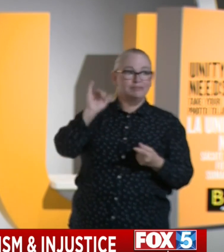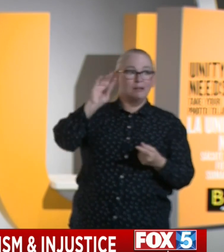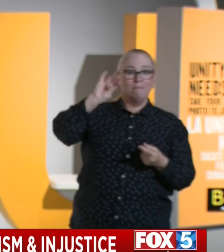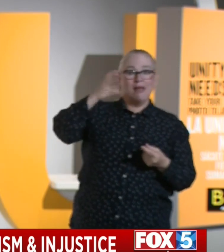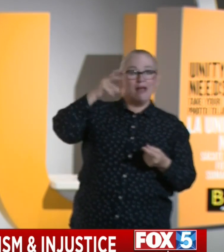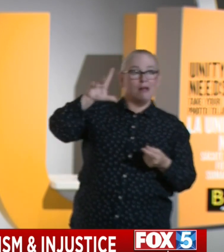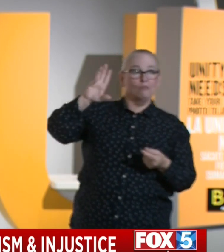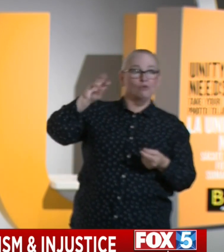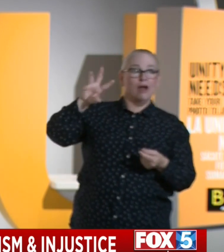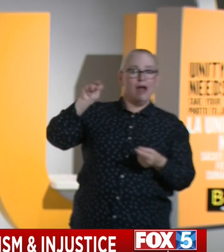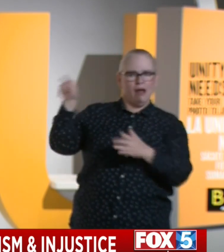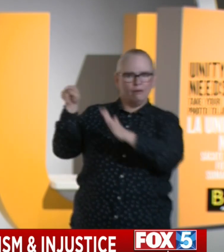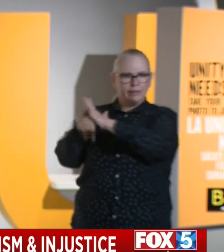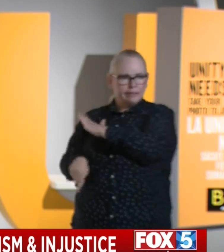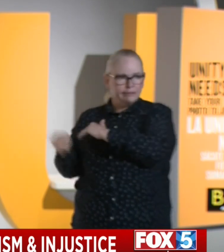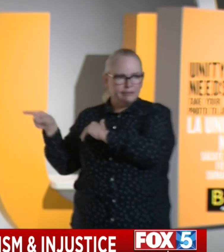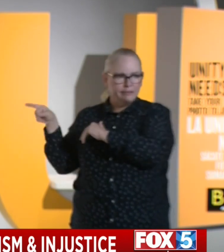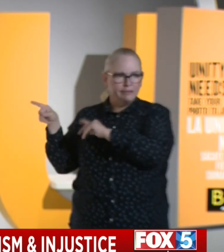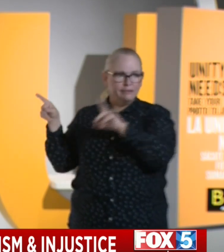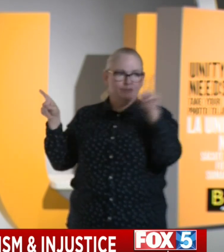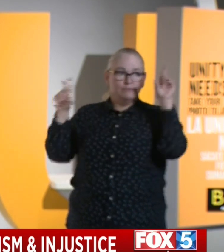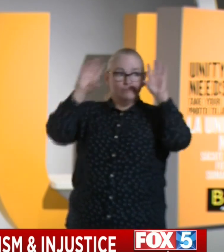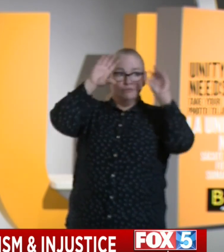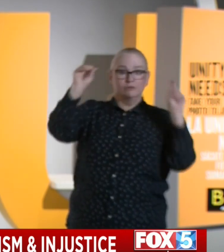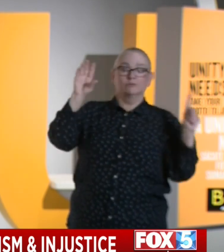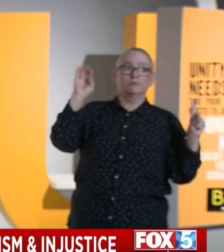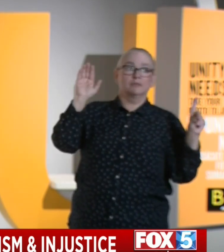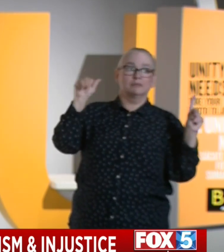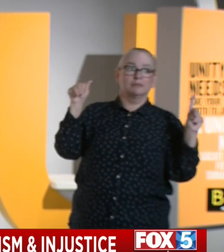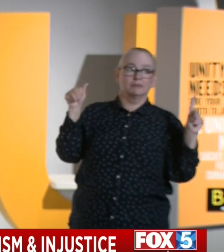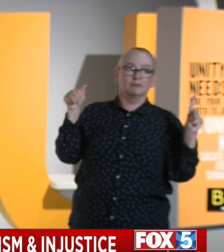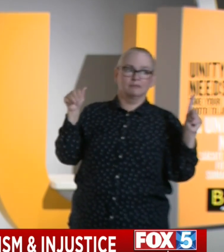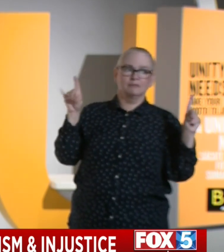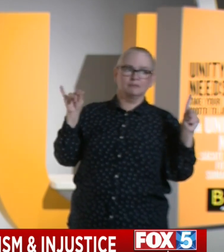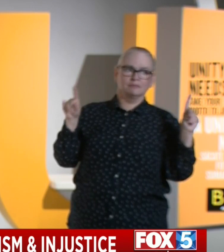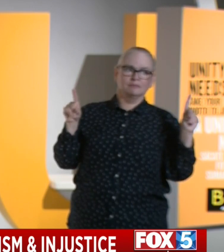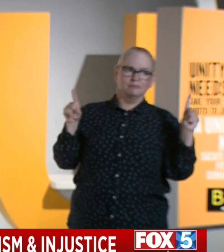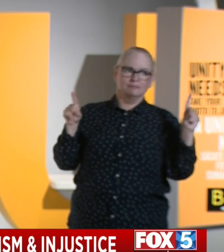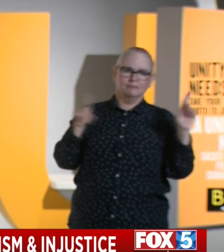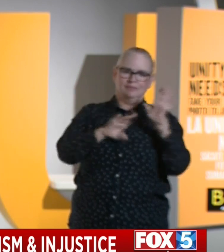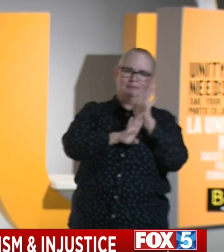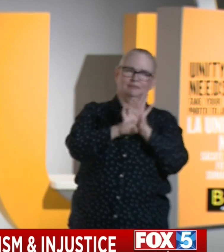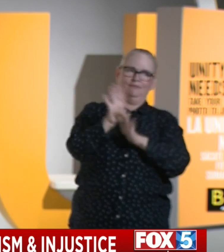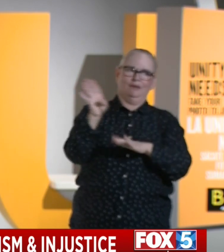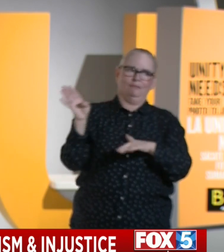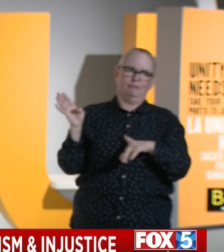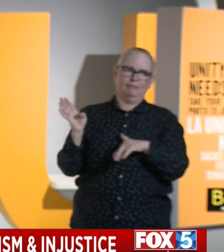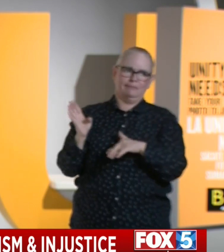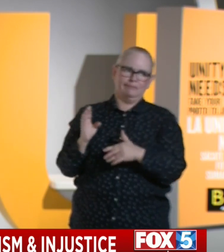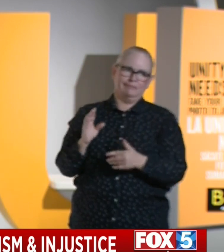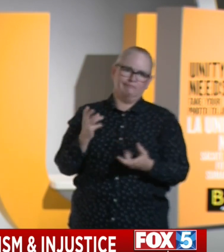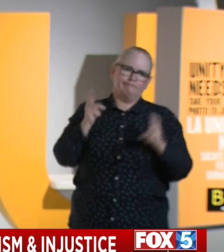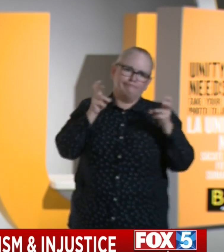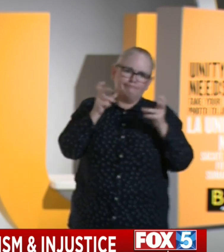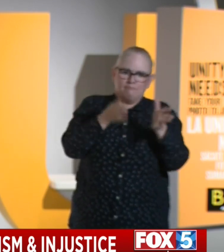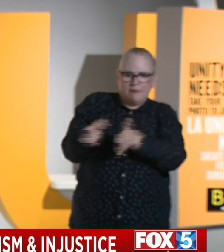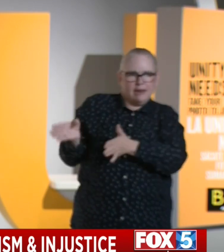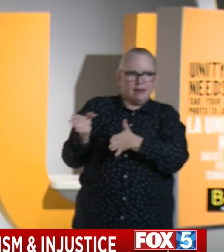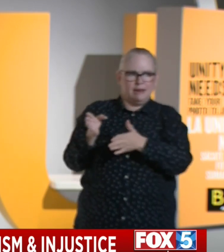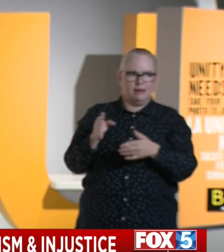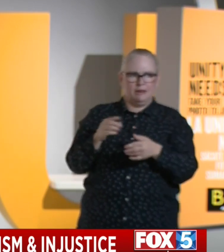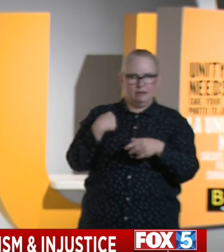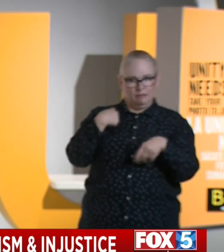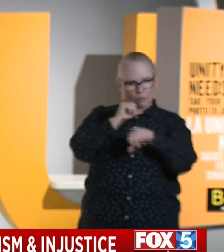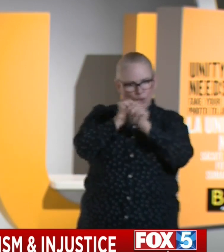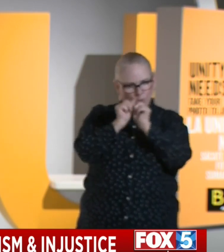Obama created the President's Task Force in 21st Century Policing. And I had the honor of serving as the executive director and traveled around the country with the task